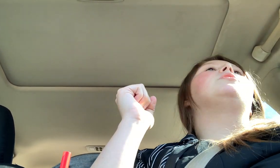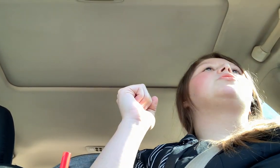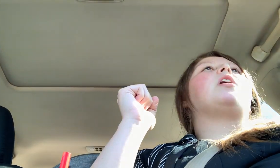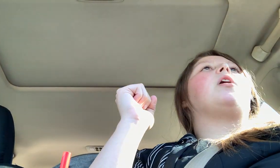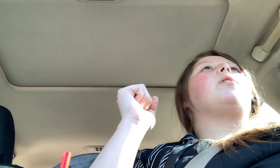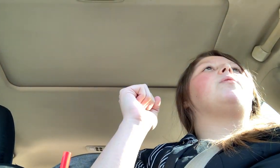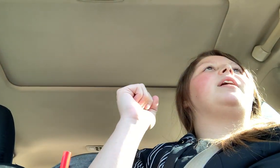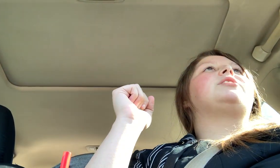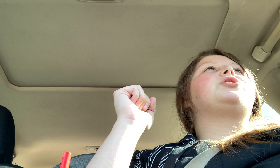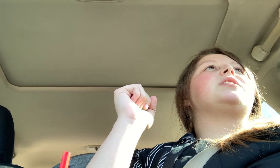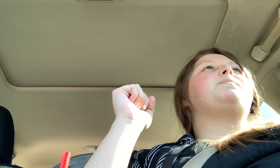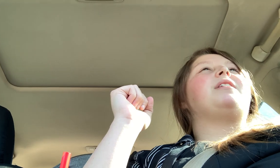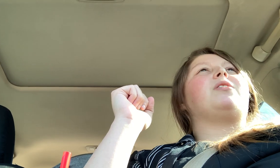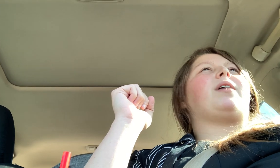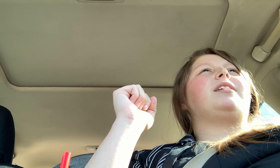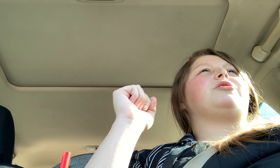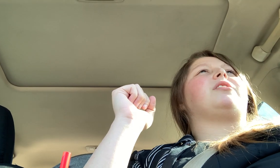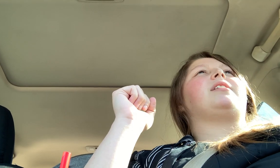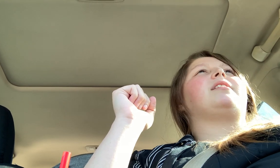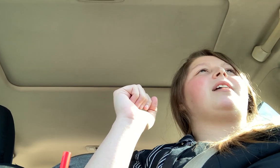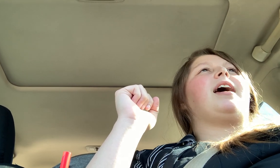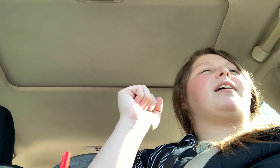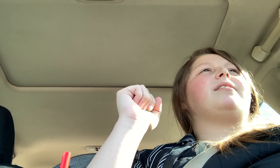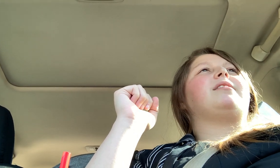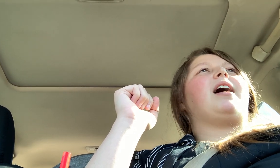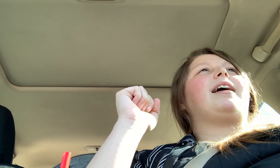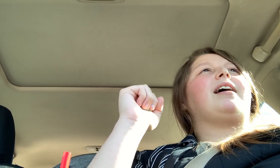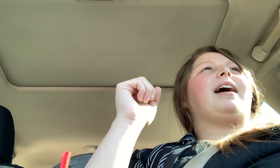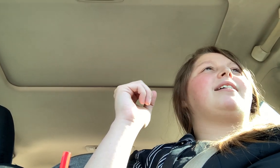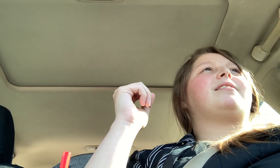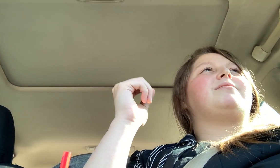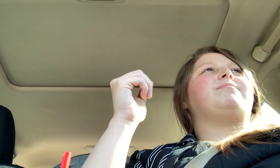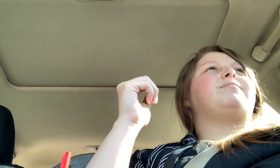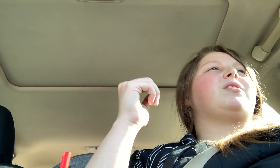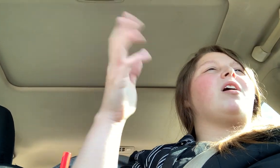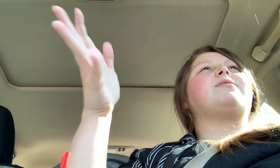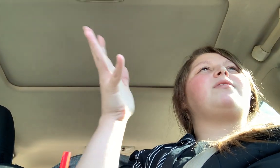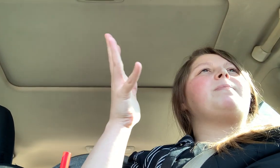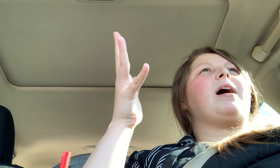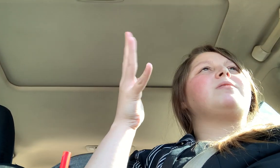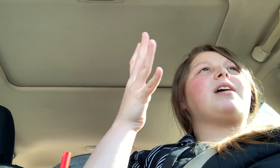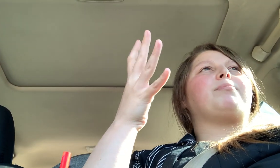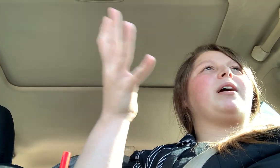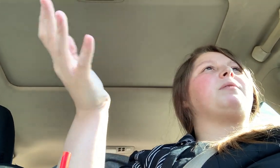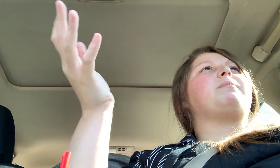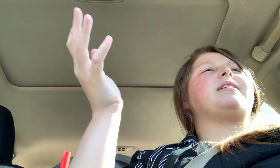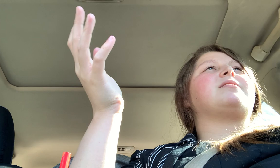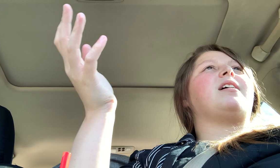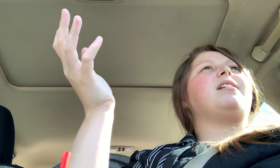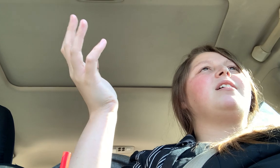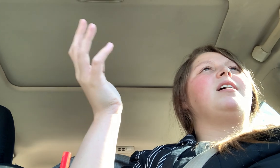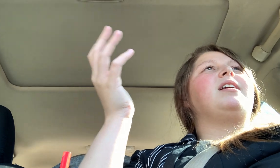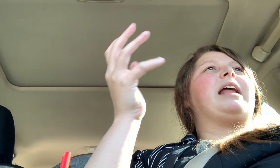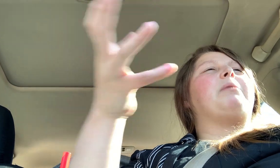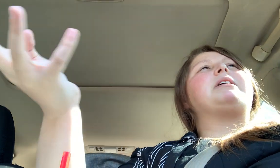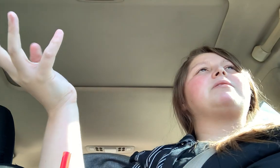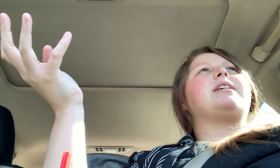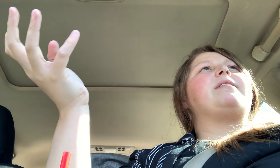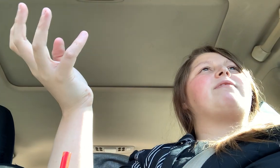So it's just been a great journey. Like I, I lost 50 pounds, got pregnant with my son. Now I'm down 75